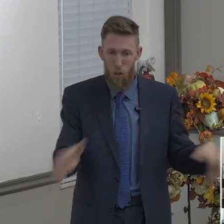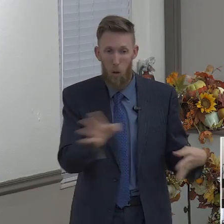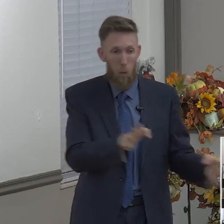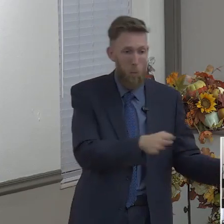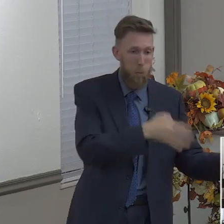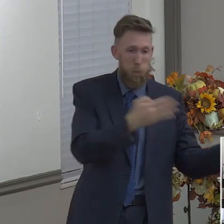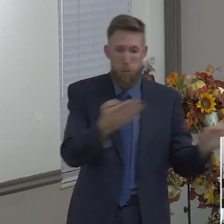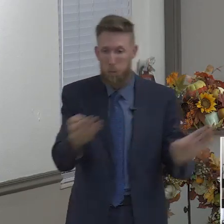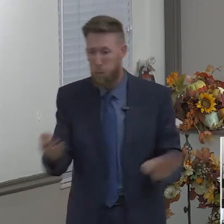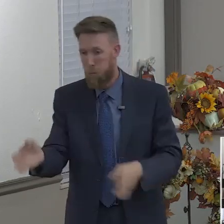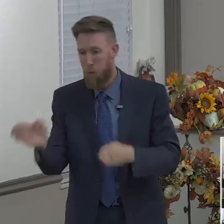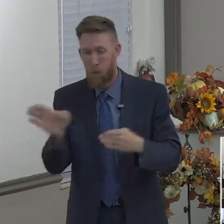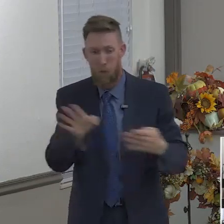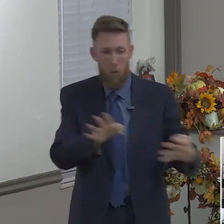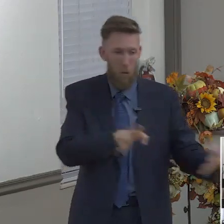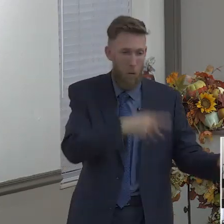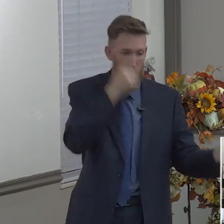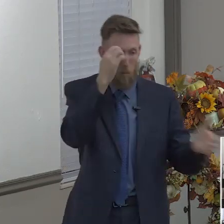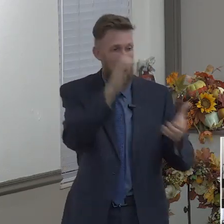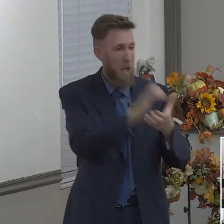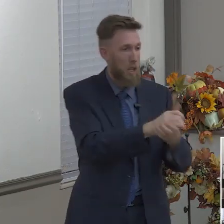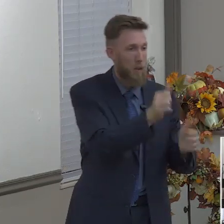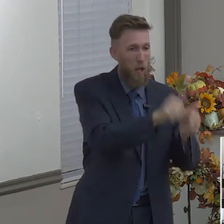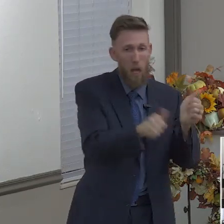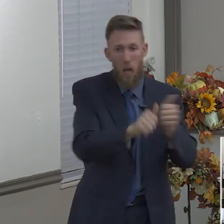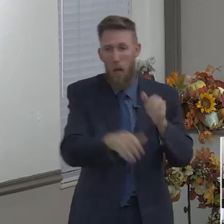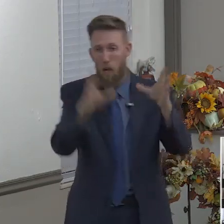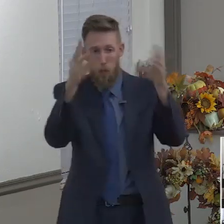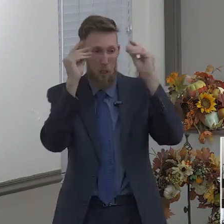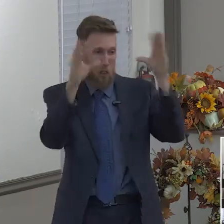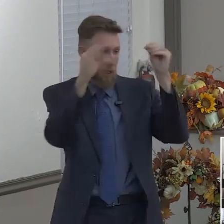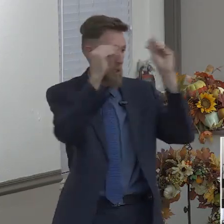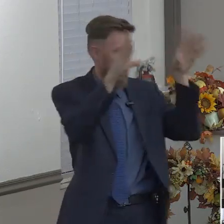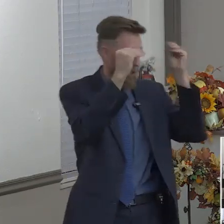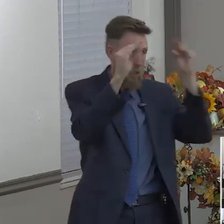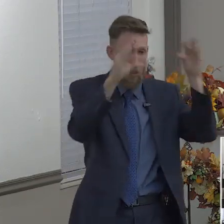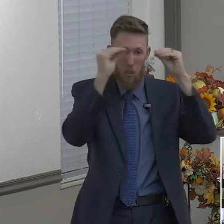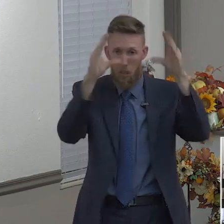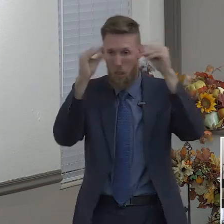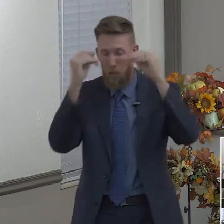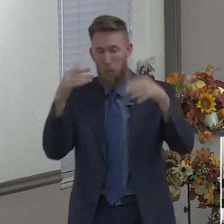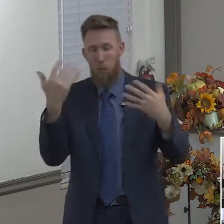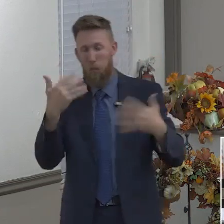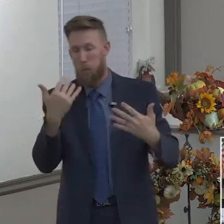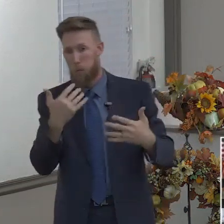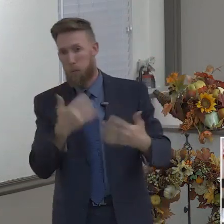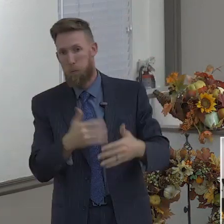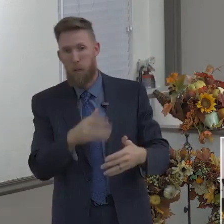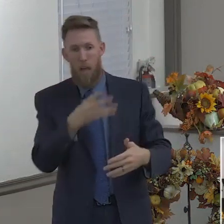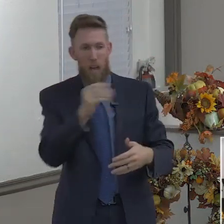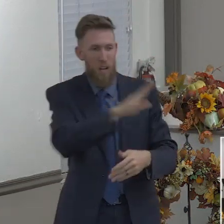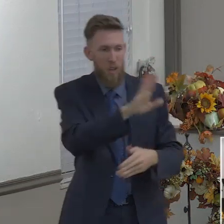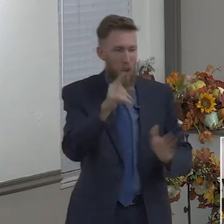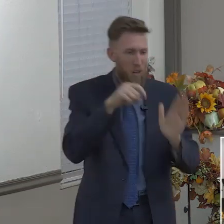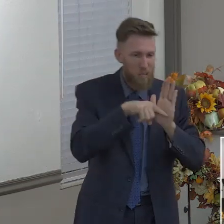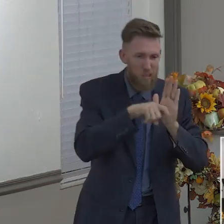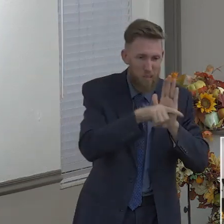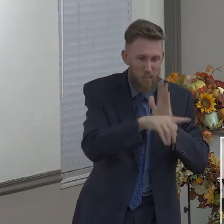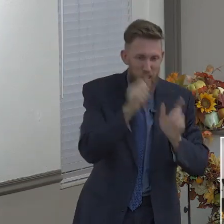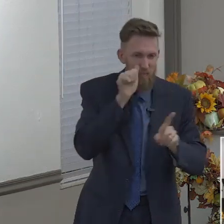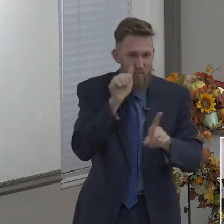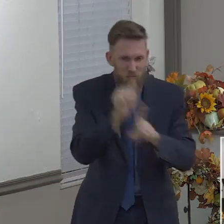every wind of doctrine by the slight of men, and cunning craftiness, whereby they lie and wait to deceive.